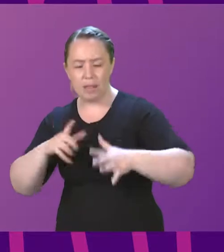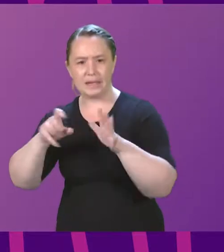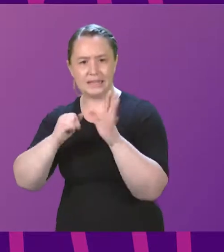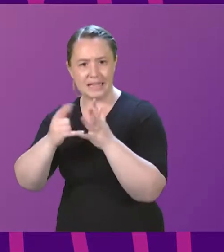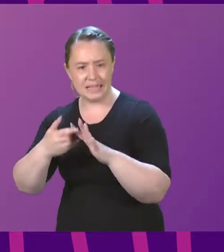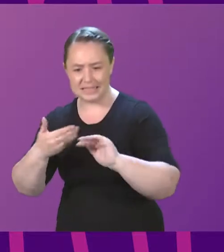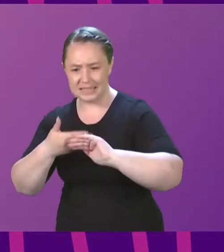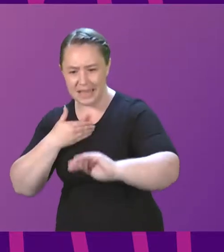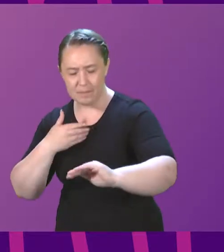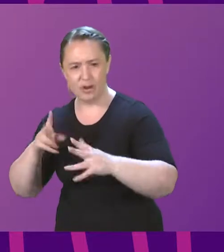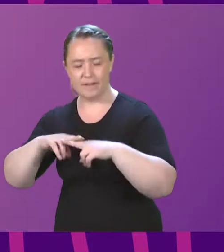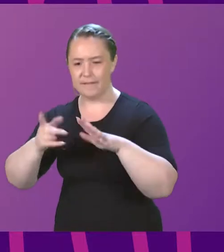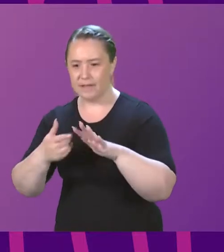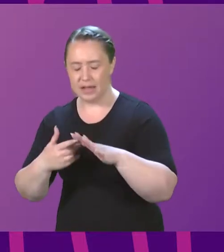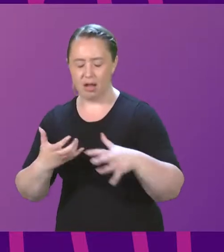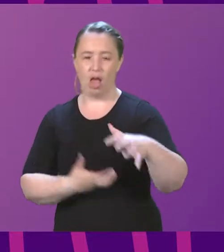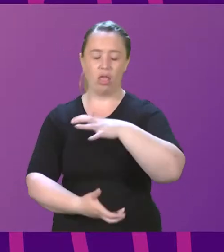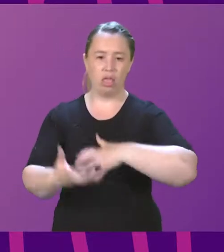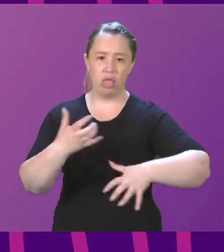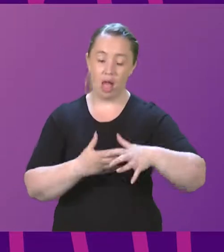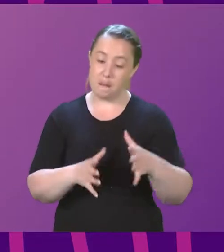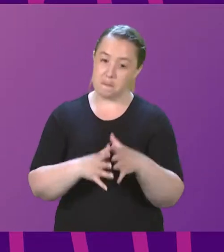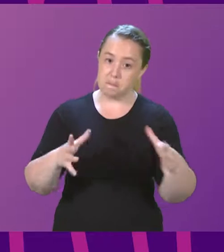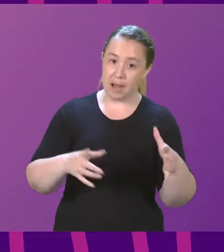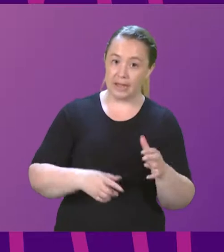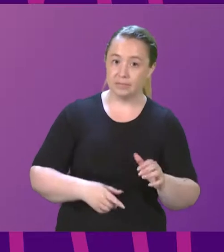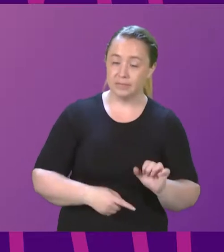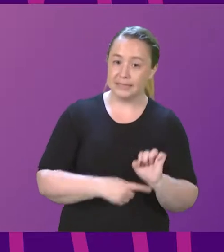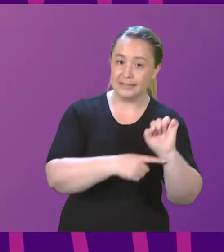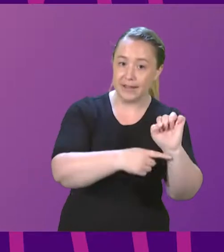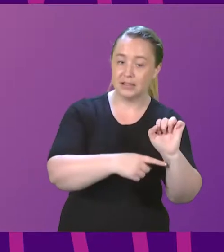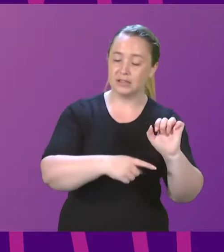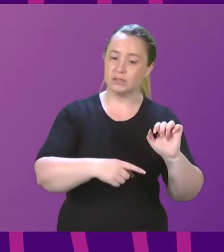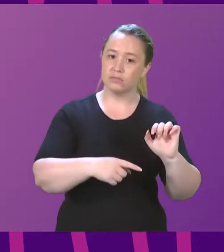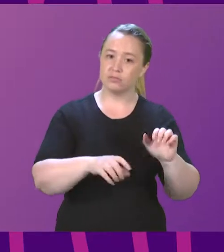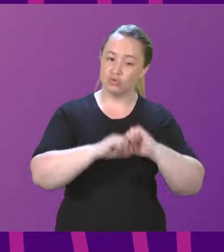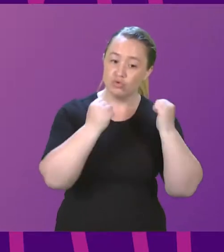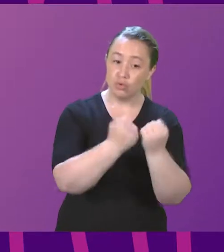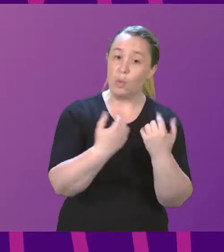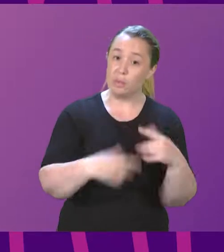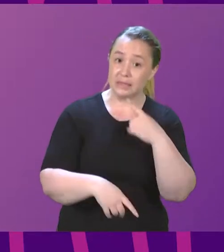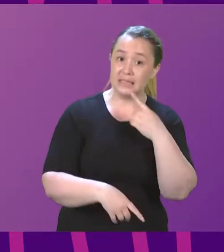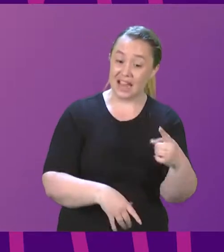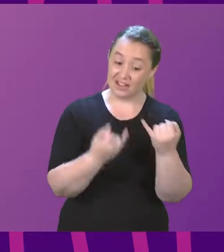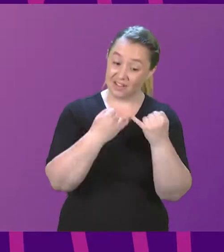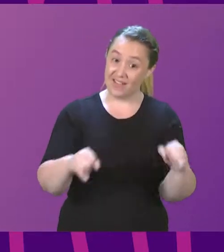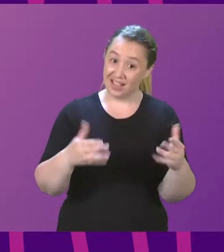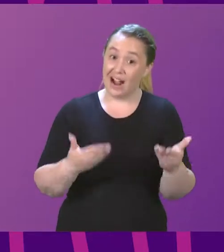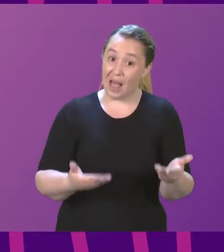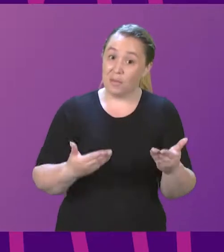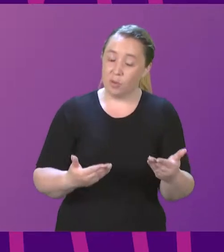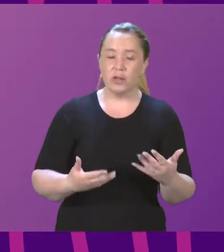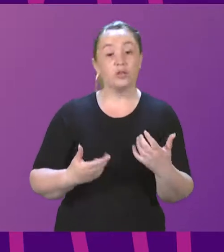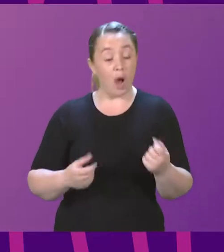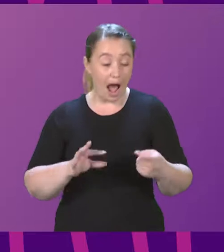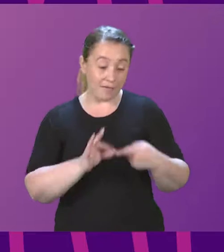the nation's biggest defence lawyer group, has said there's been a failure so far, and I would welcome that if there is a proposal on the table, to